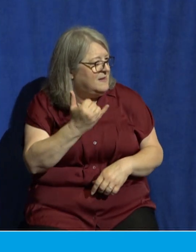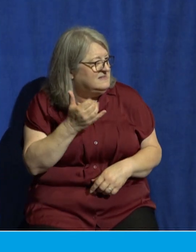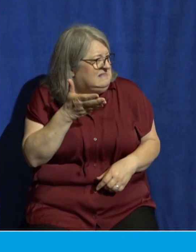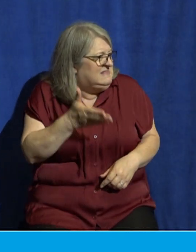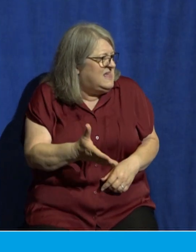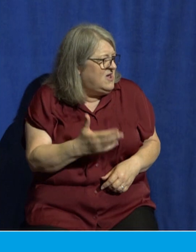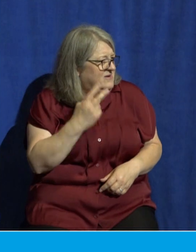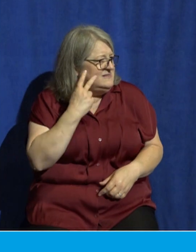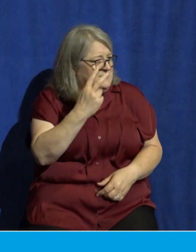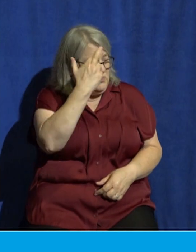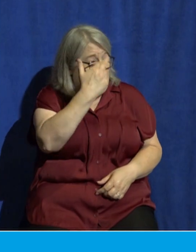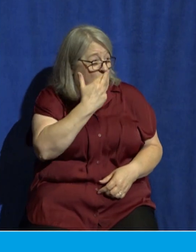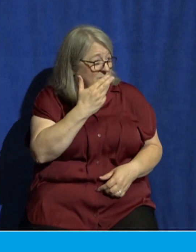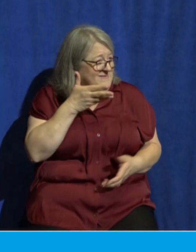Put yourself in their shoes.